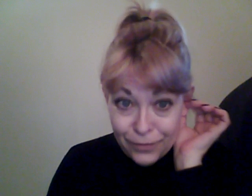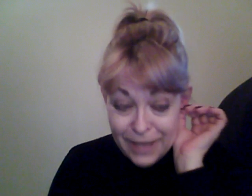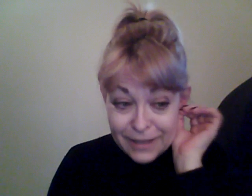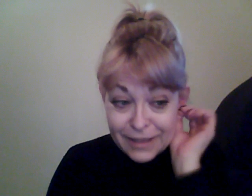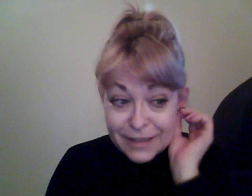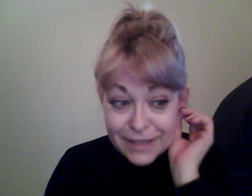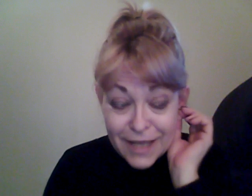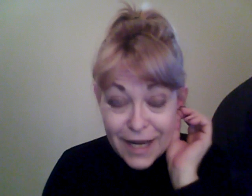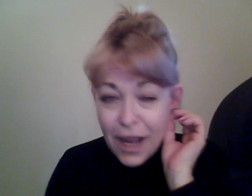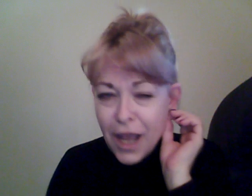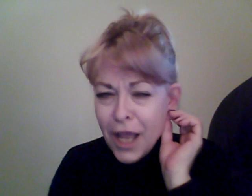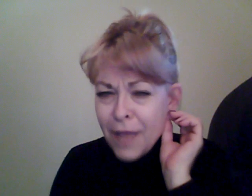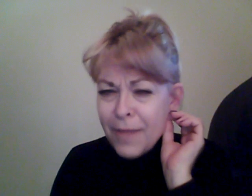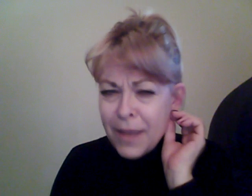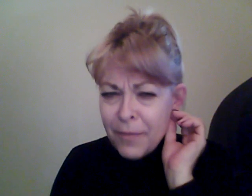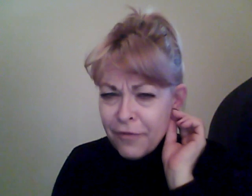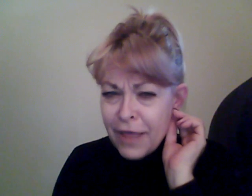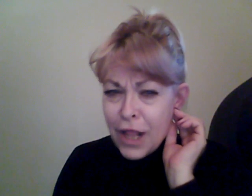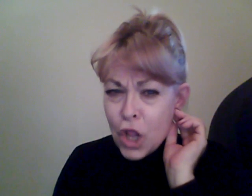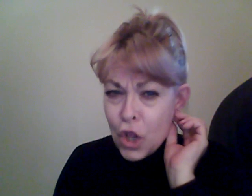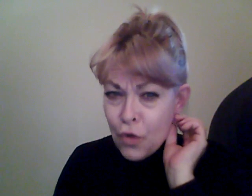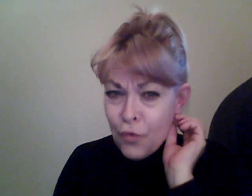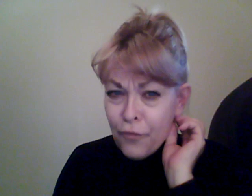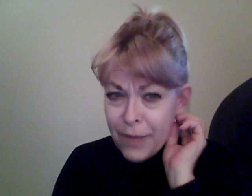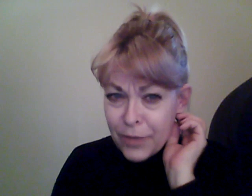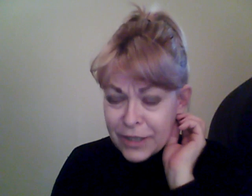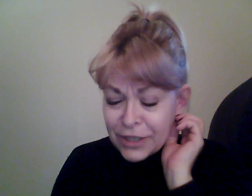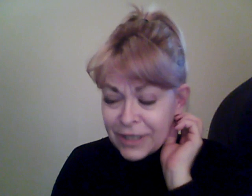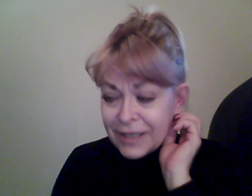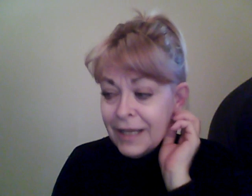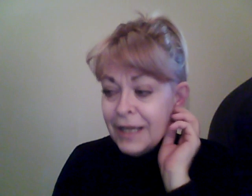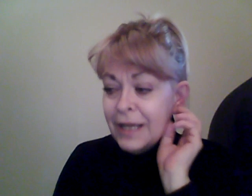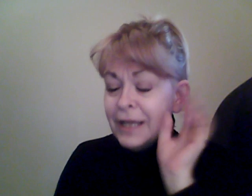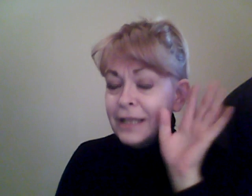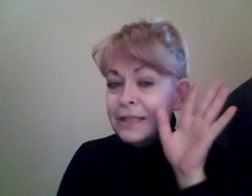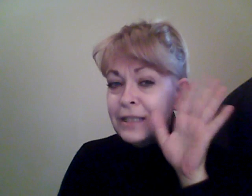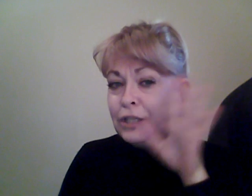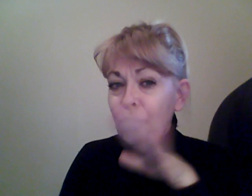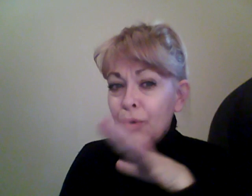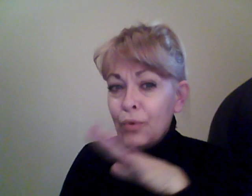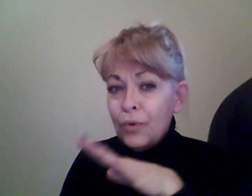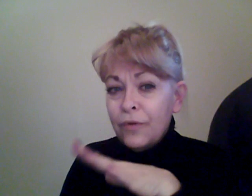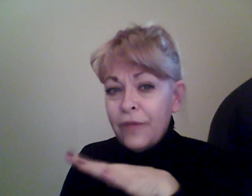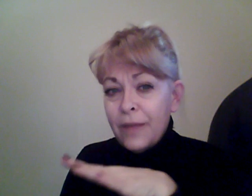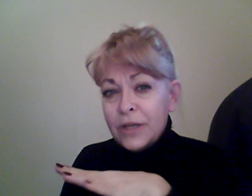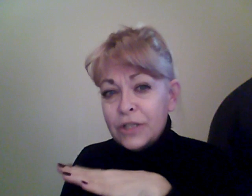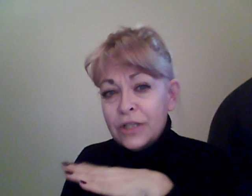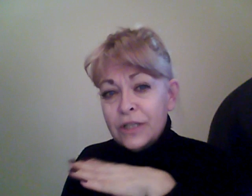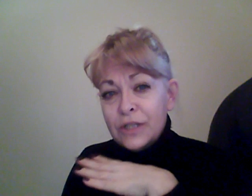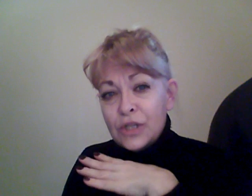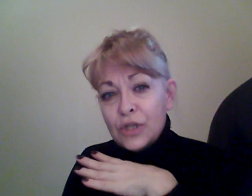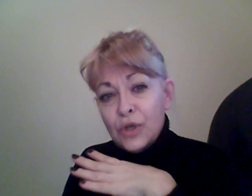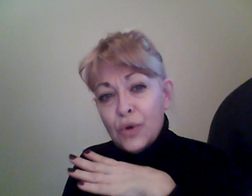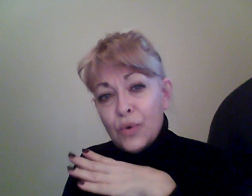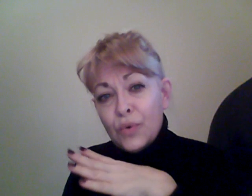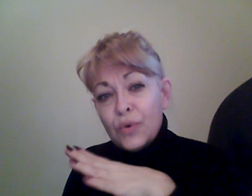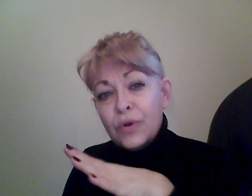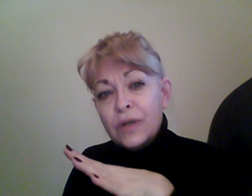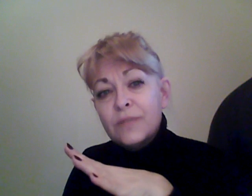humanity and say, I'm aiming for that low vibration. Because the lower vibration is slower. It's